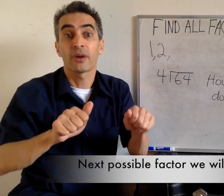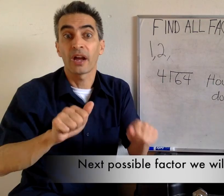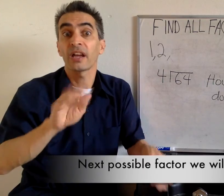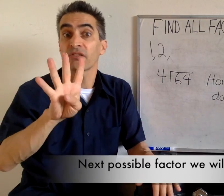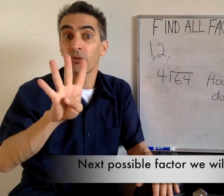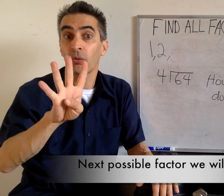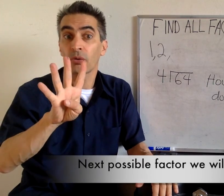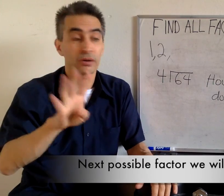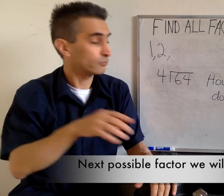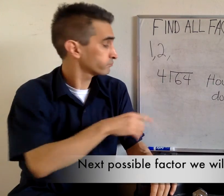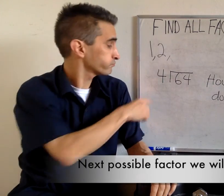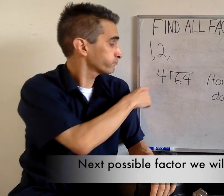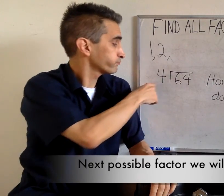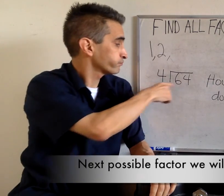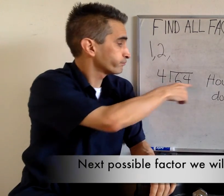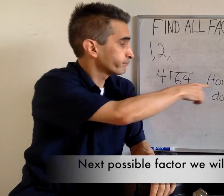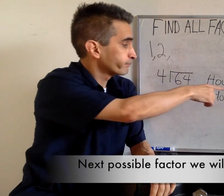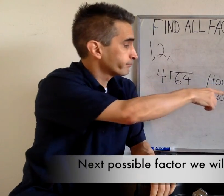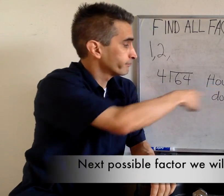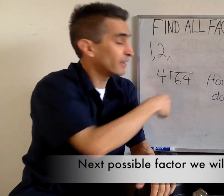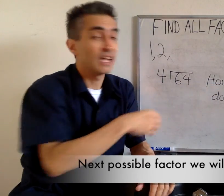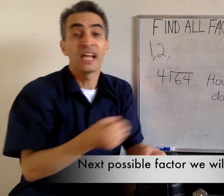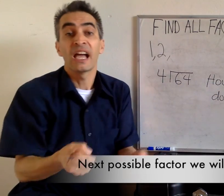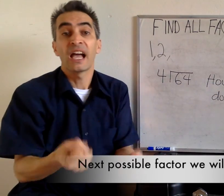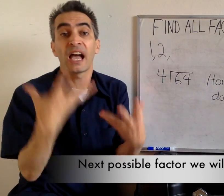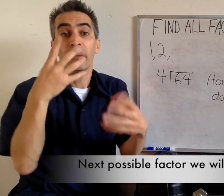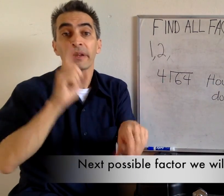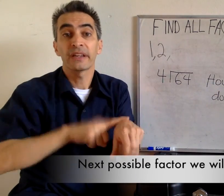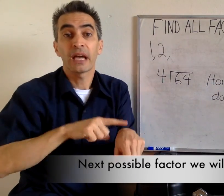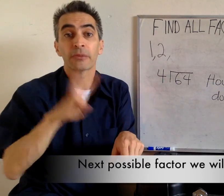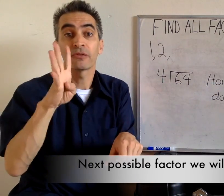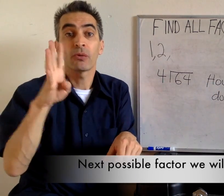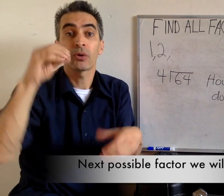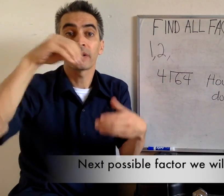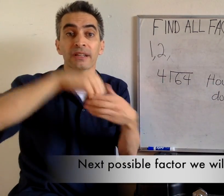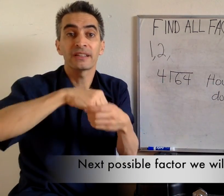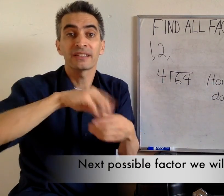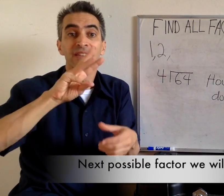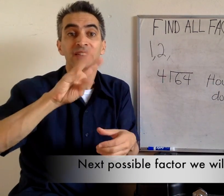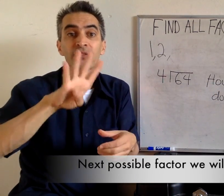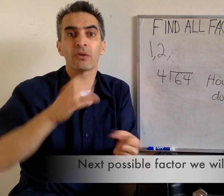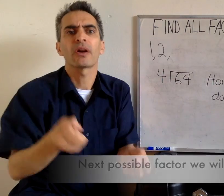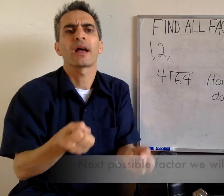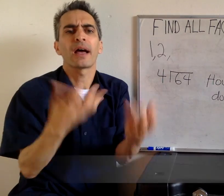Next, we're going to try 4. Next, How many times does 4 go into 64?